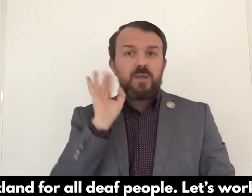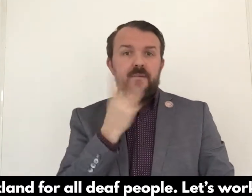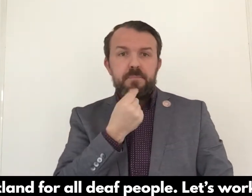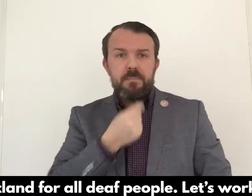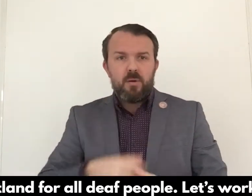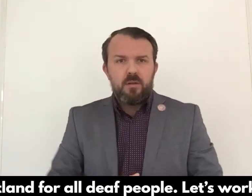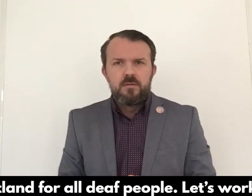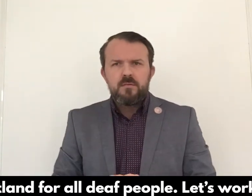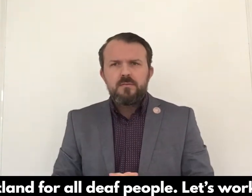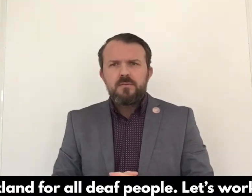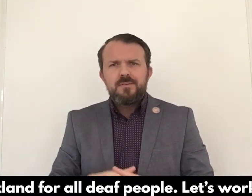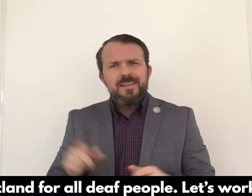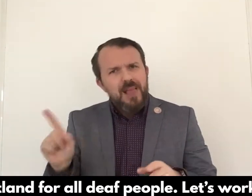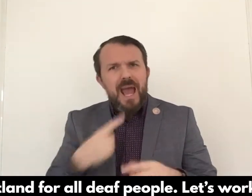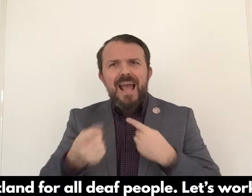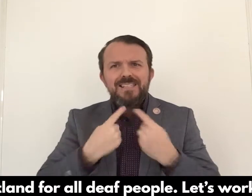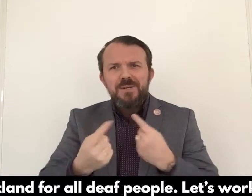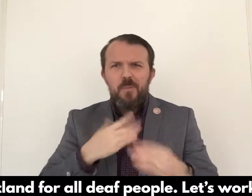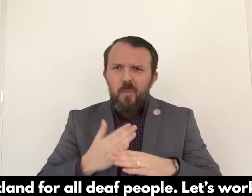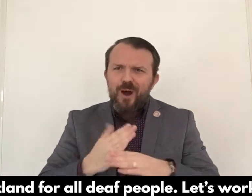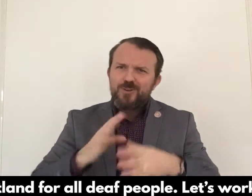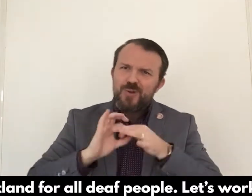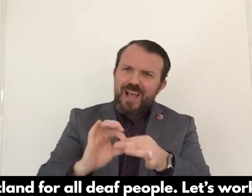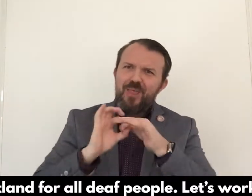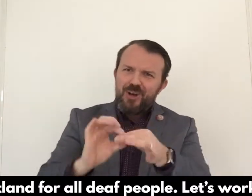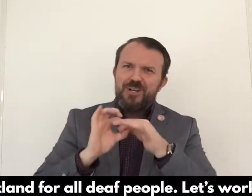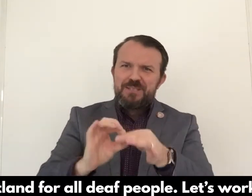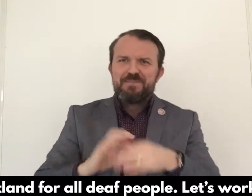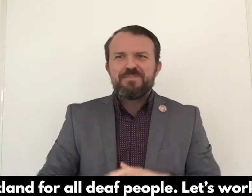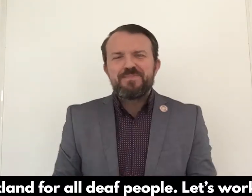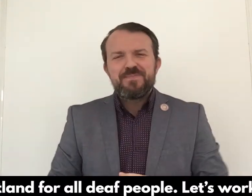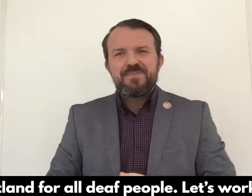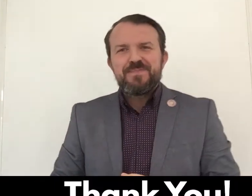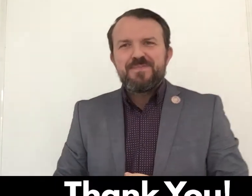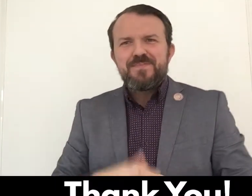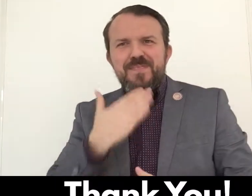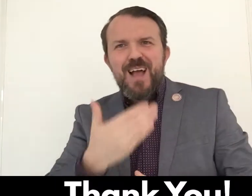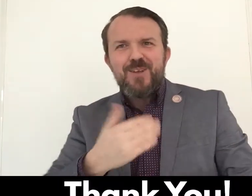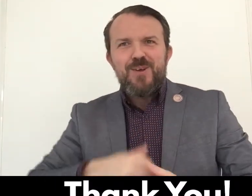deaf people. Let's work together. Thank you.